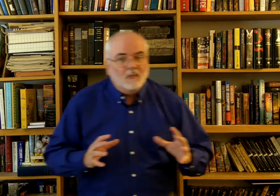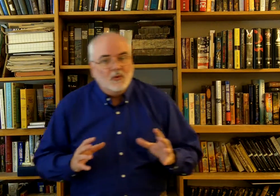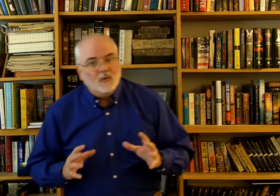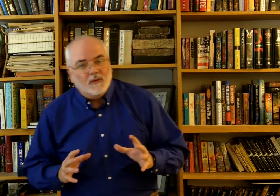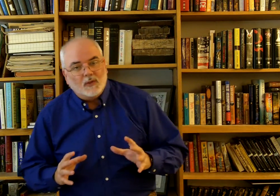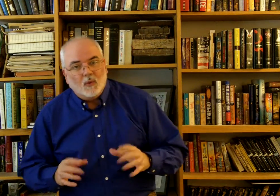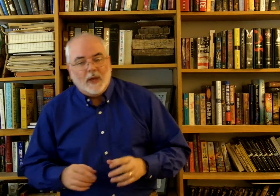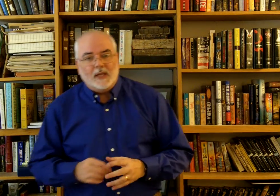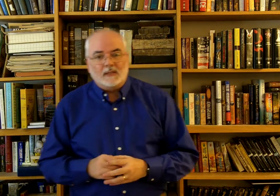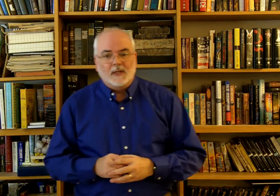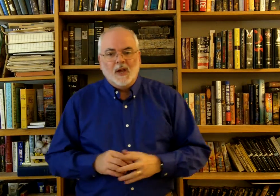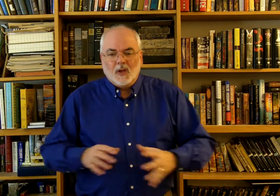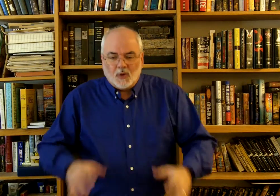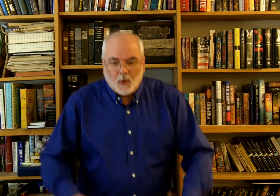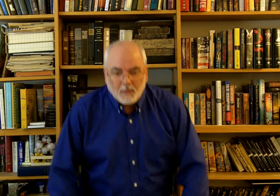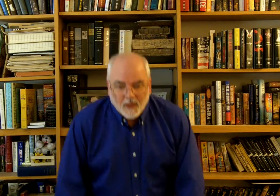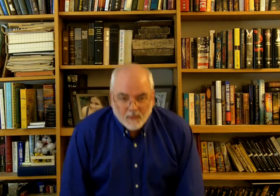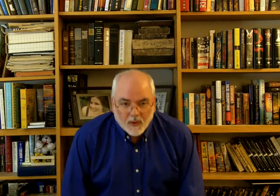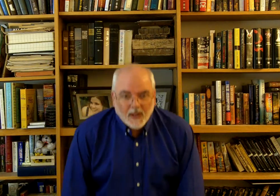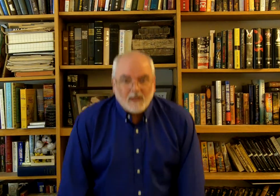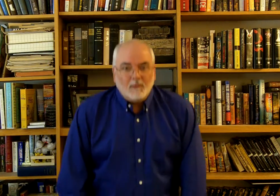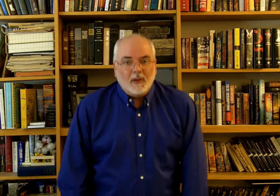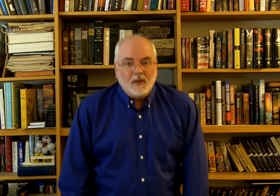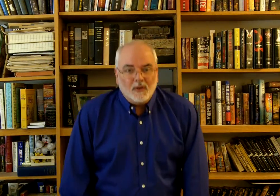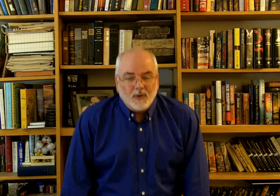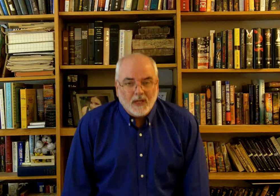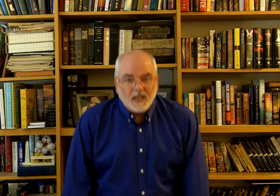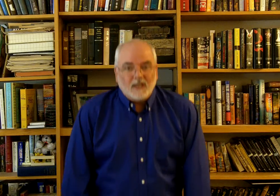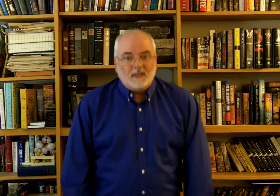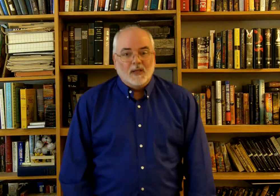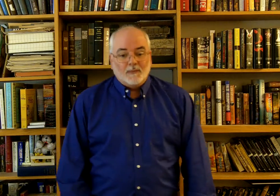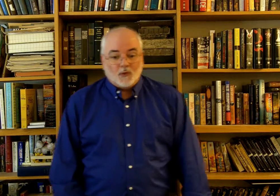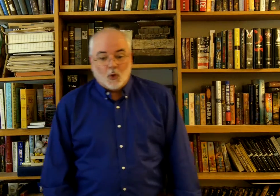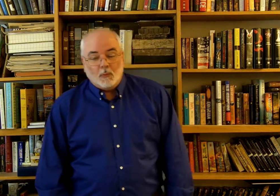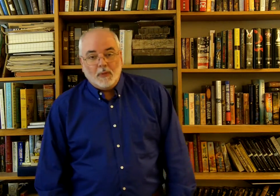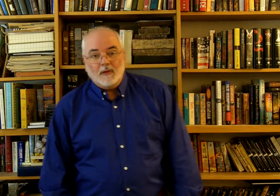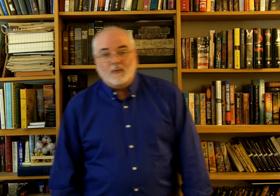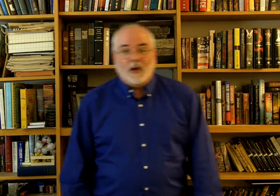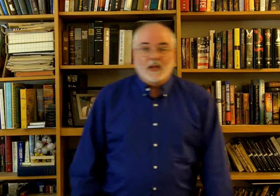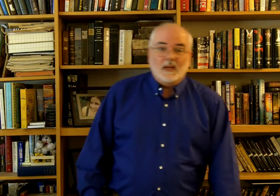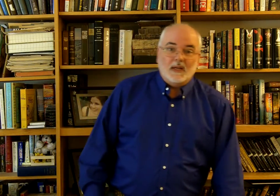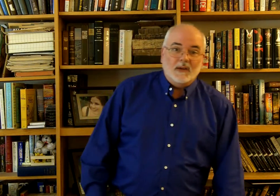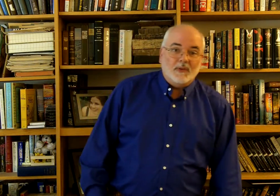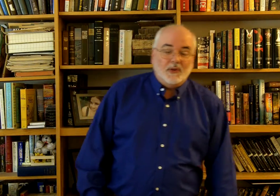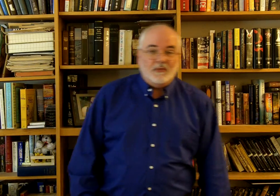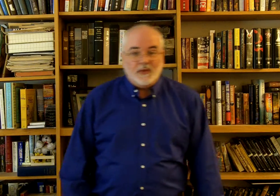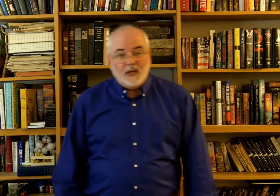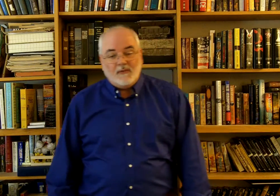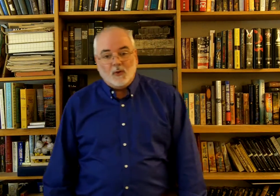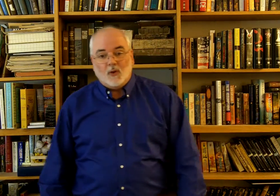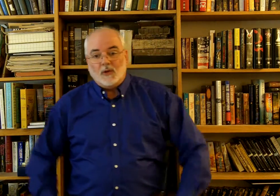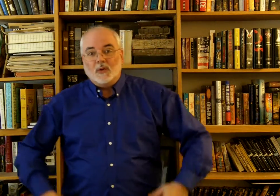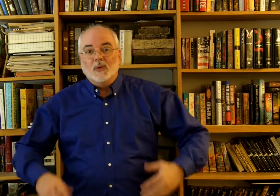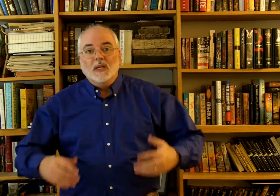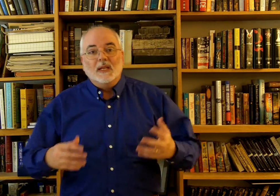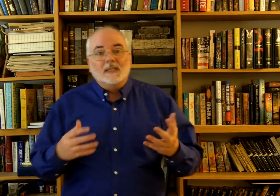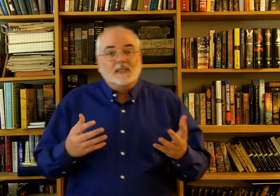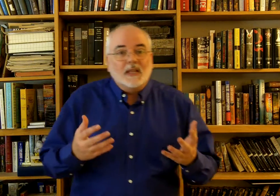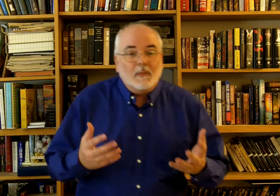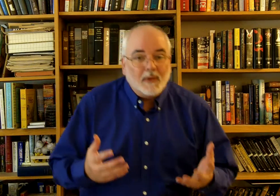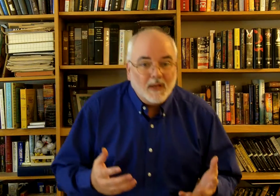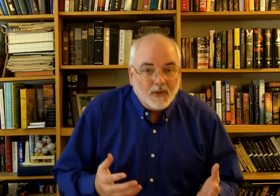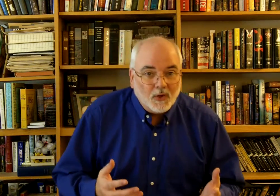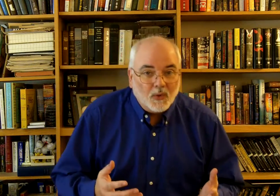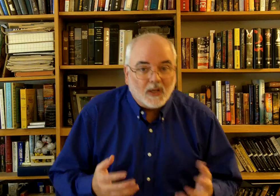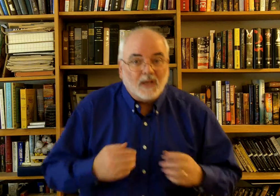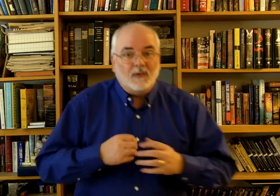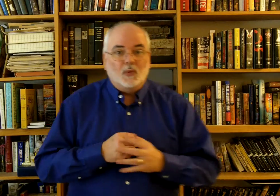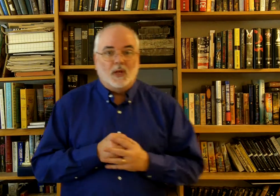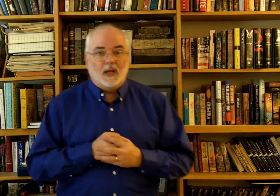move